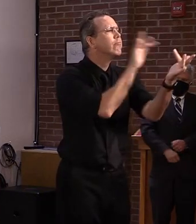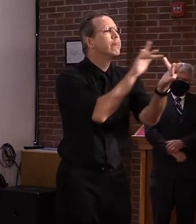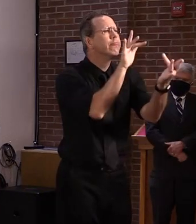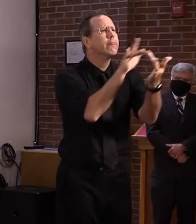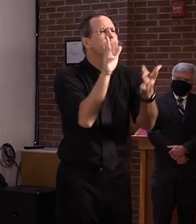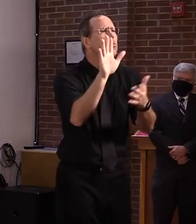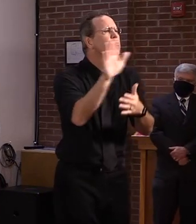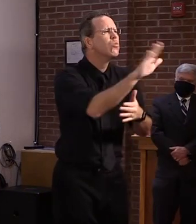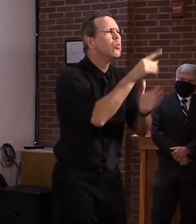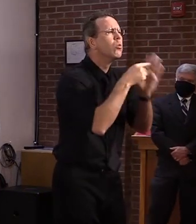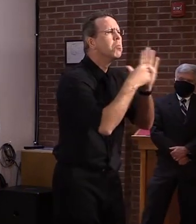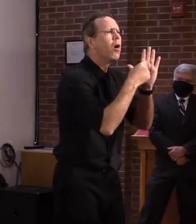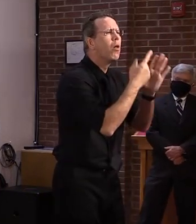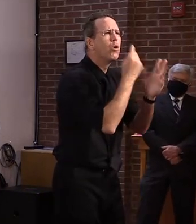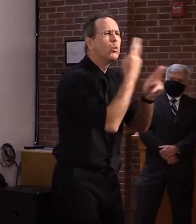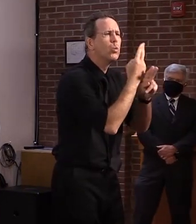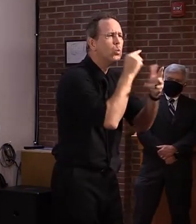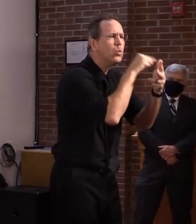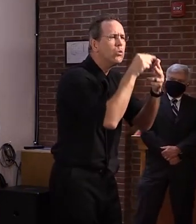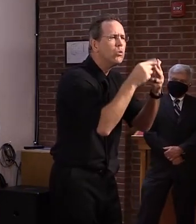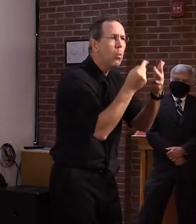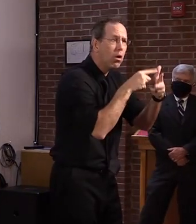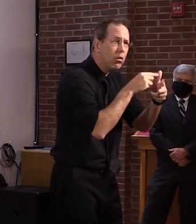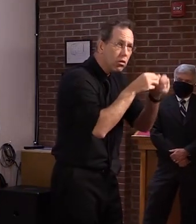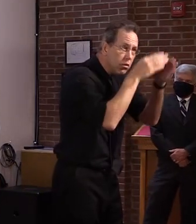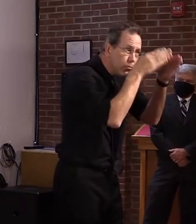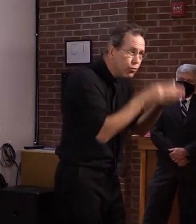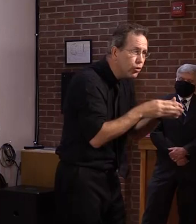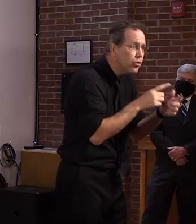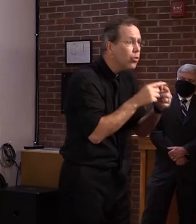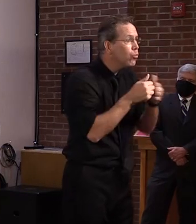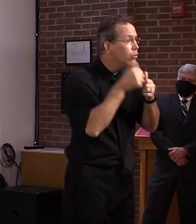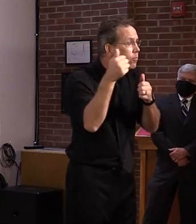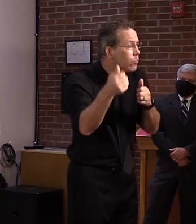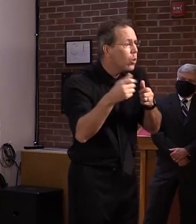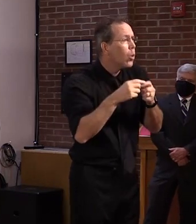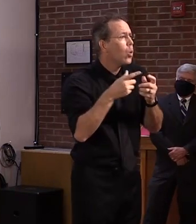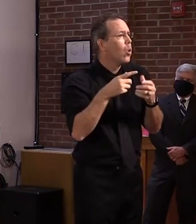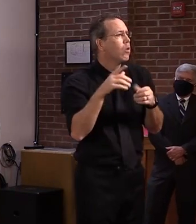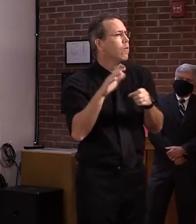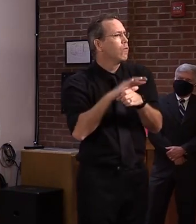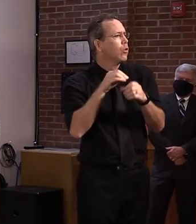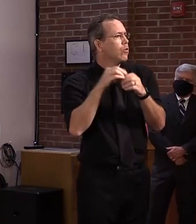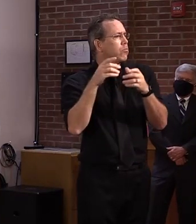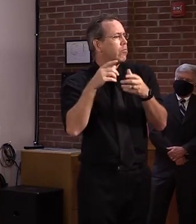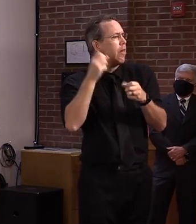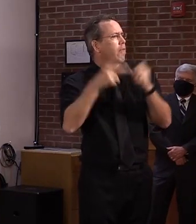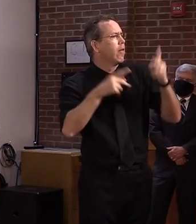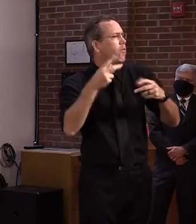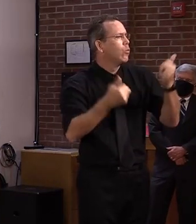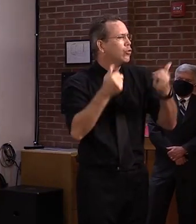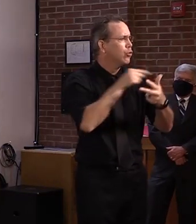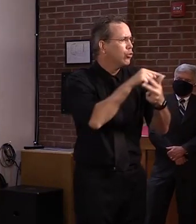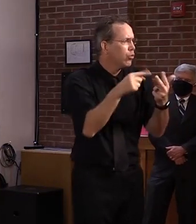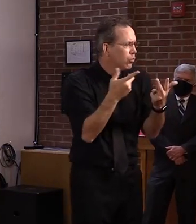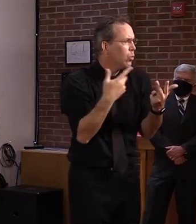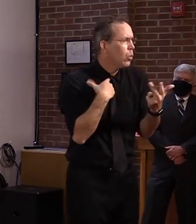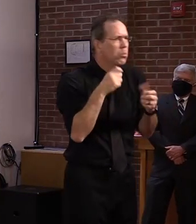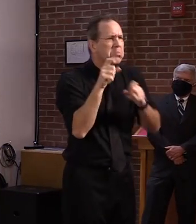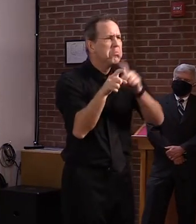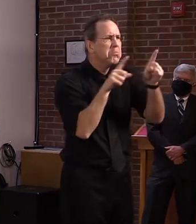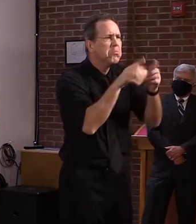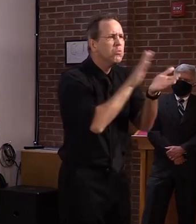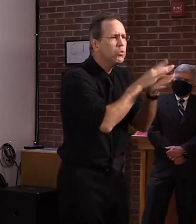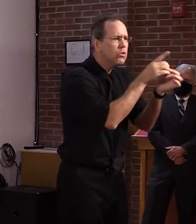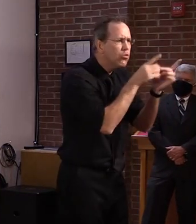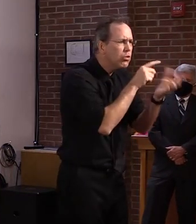of the two. Some media outlets have published AOE's data already, but we want to share it here as well.